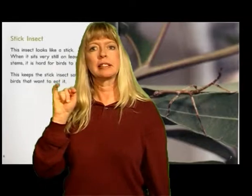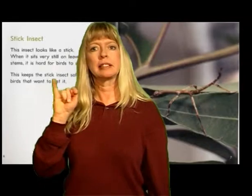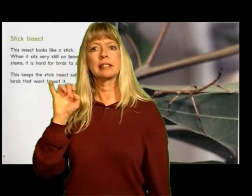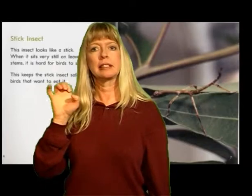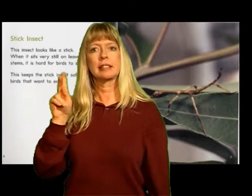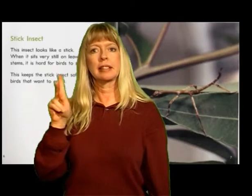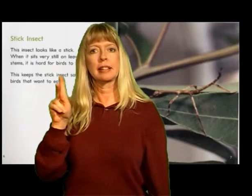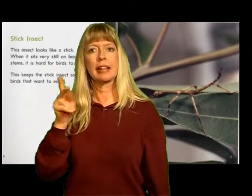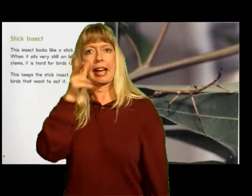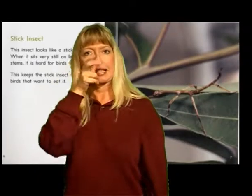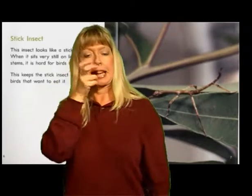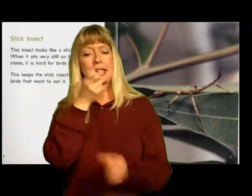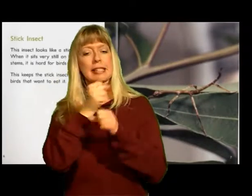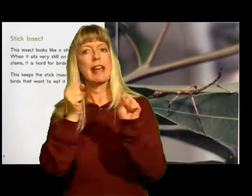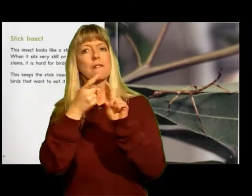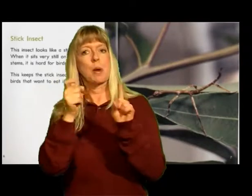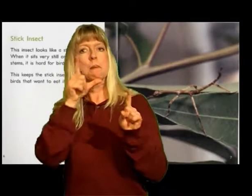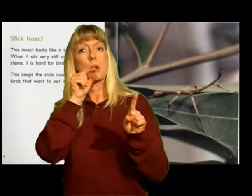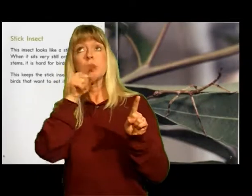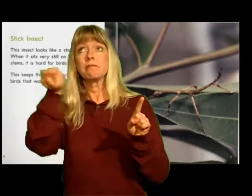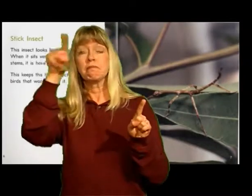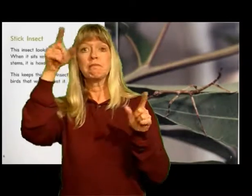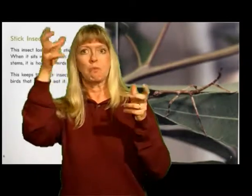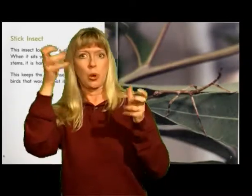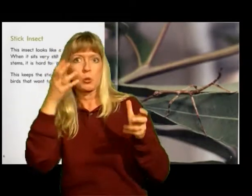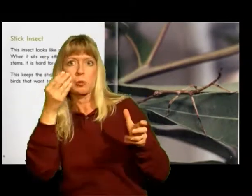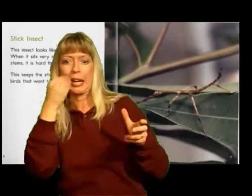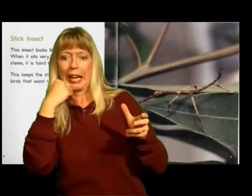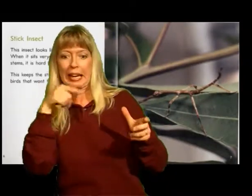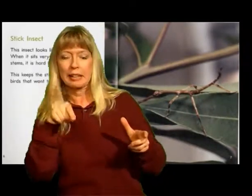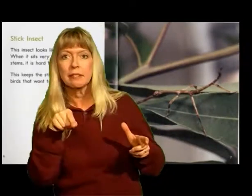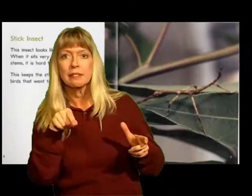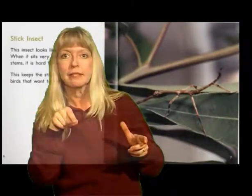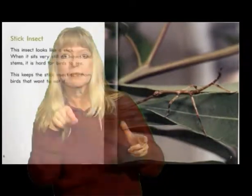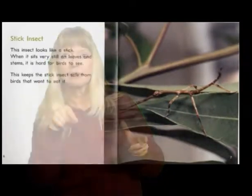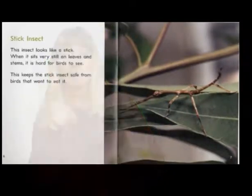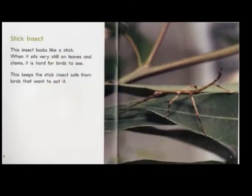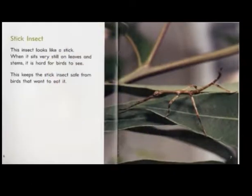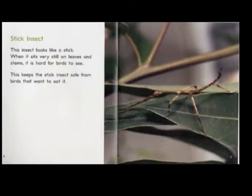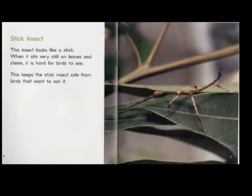This keeps the stick insect safe From birds that want to eat it